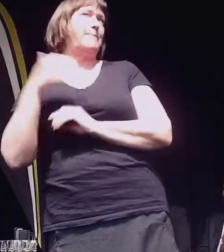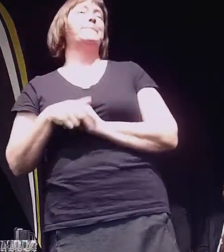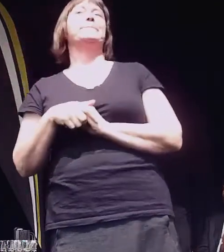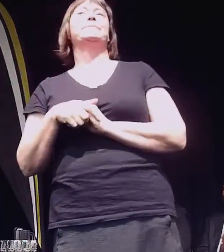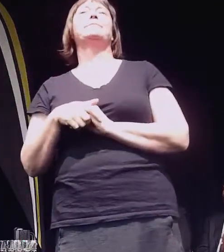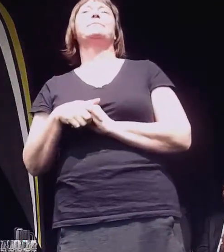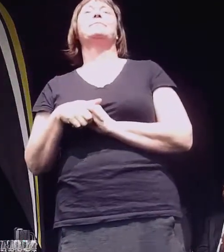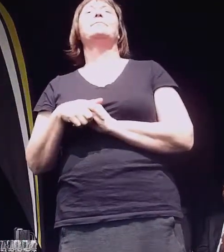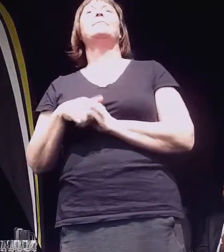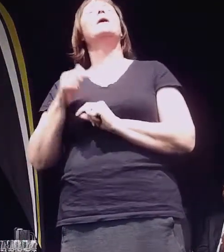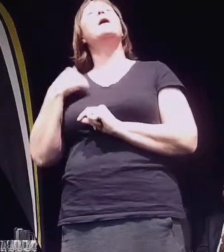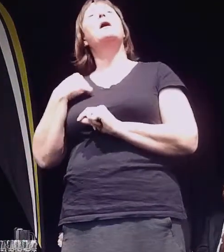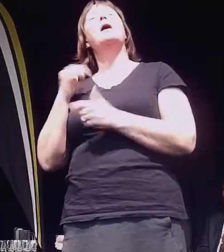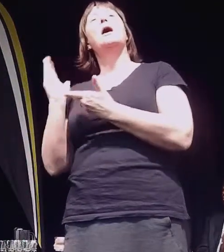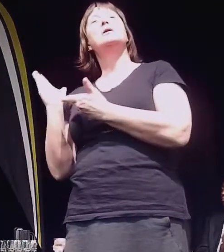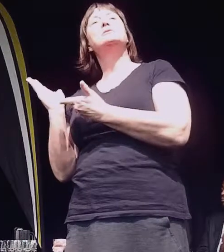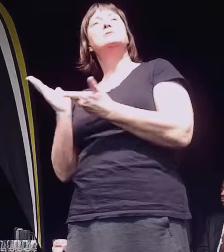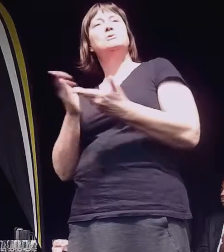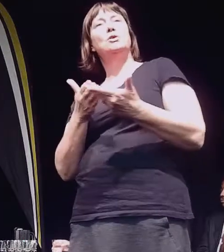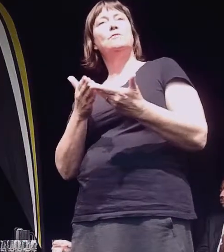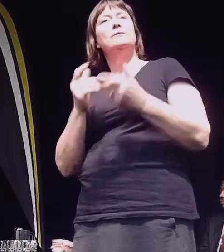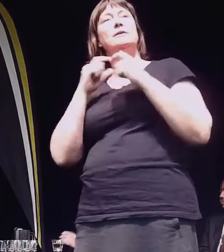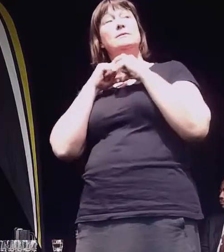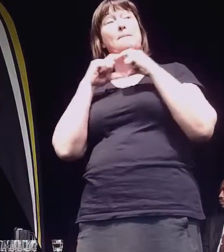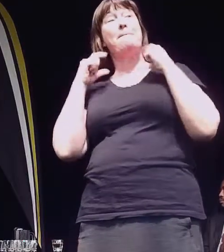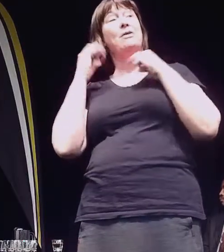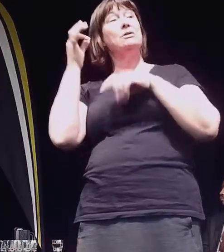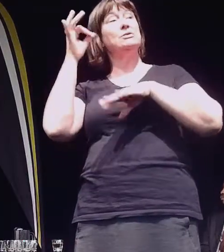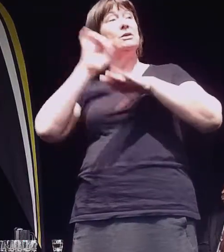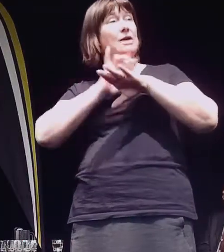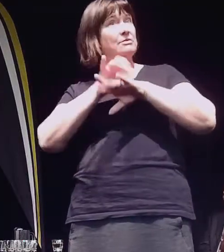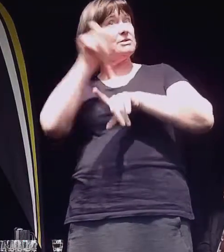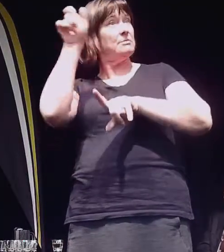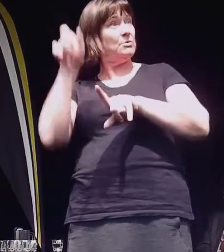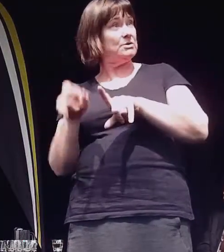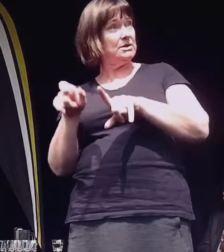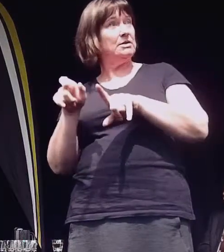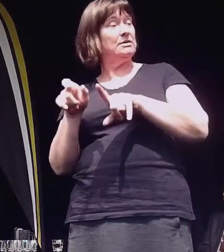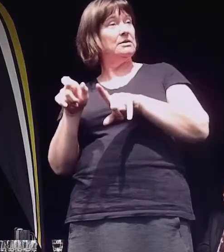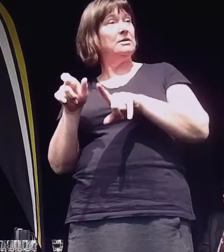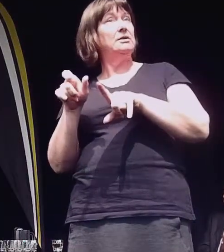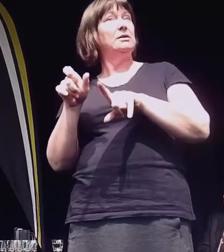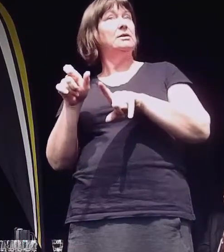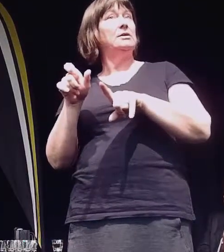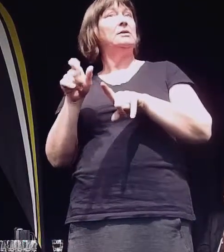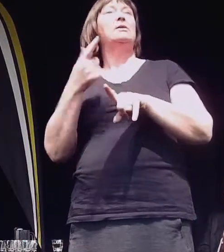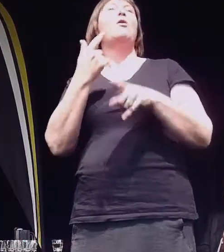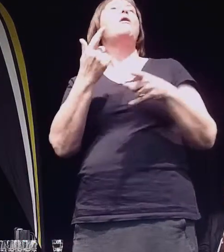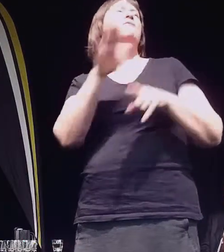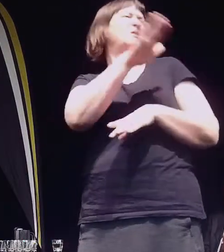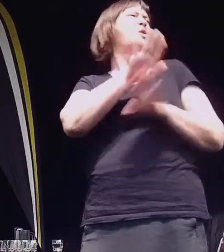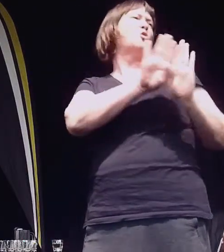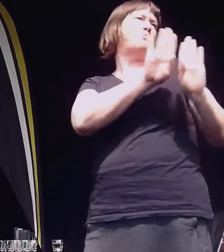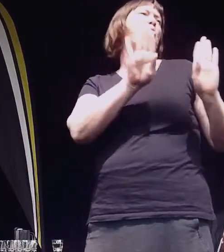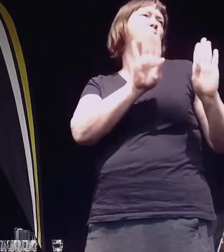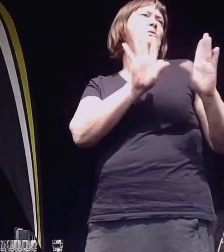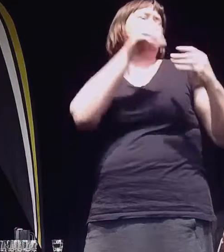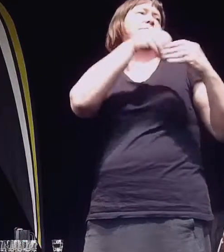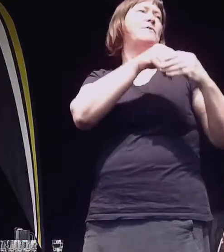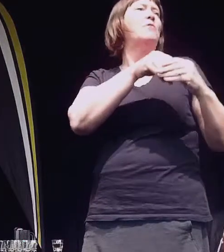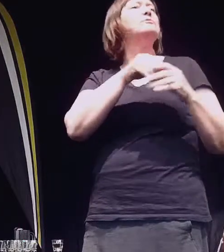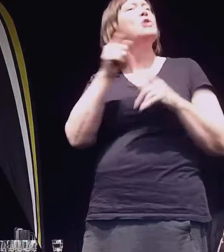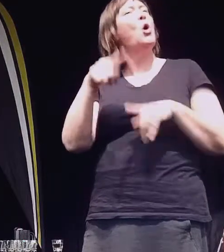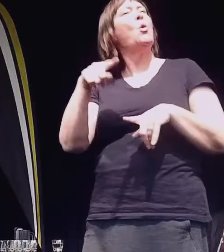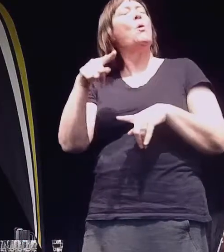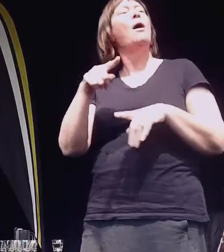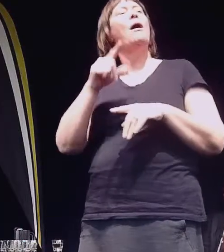And I served as a parish councillor many years ago. I a local board member here in New Zealand. So I see local government